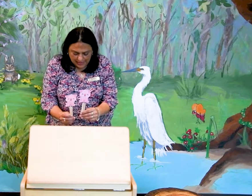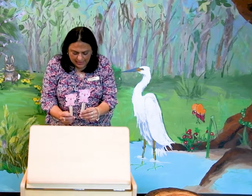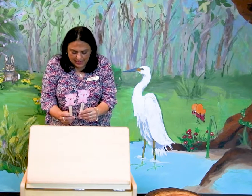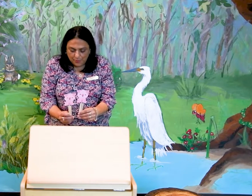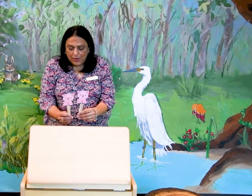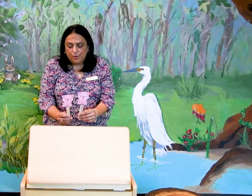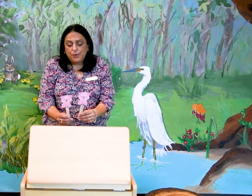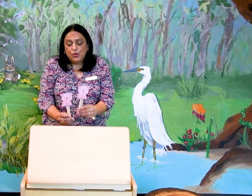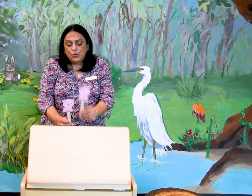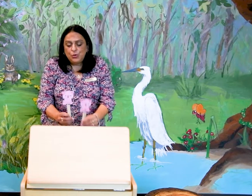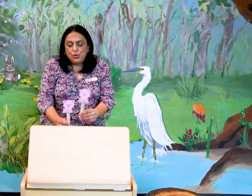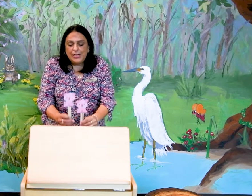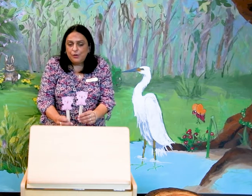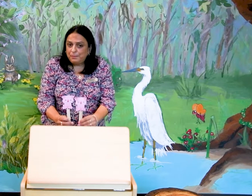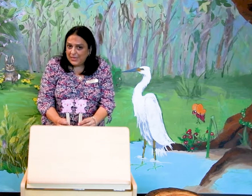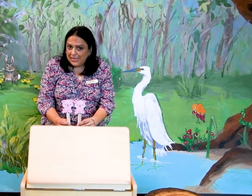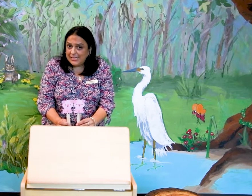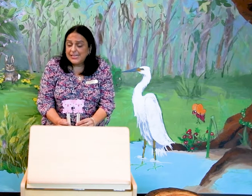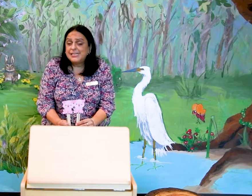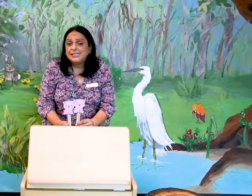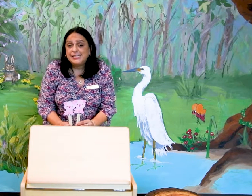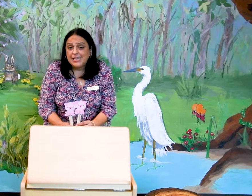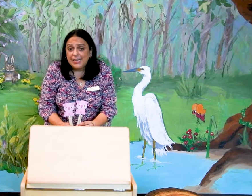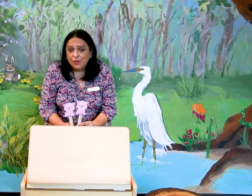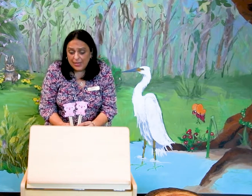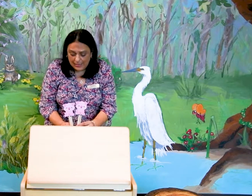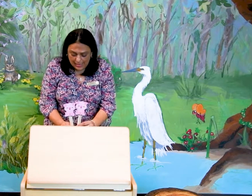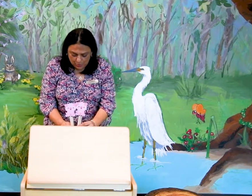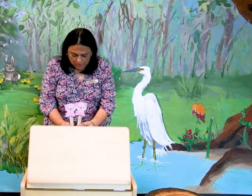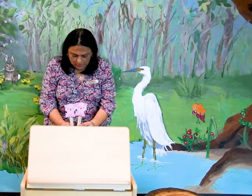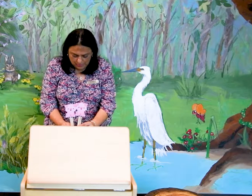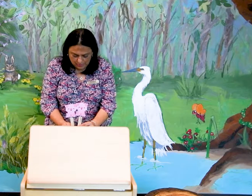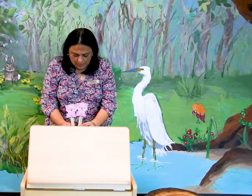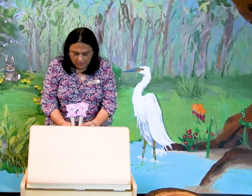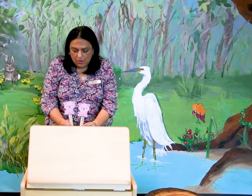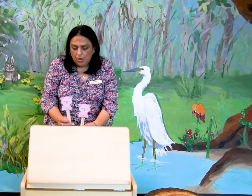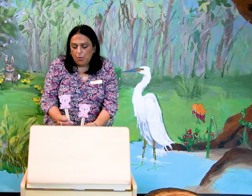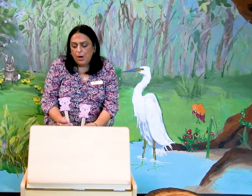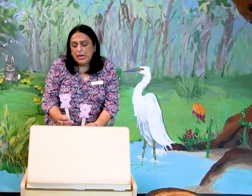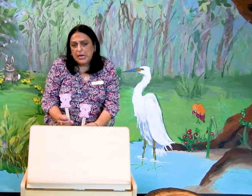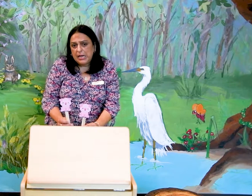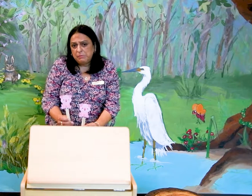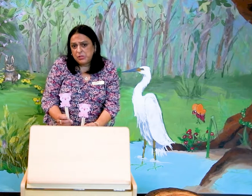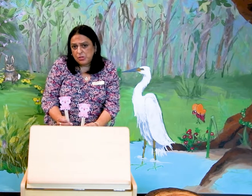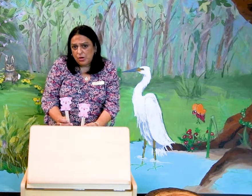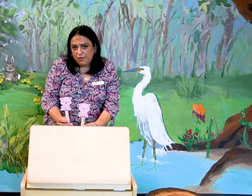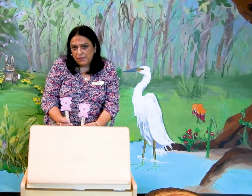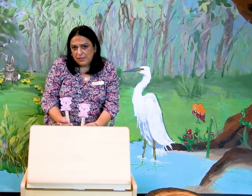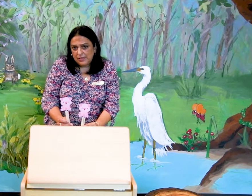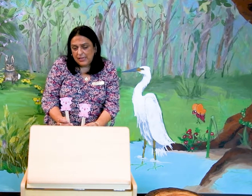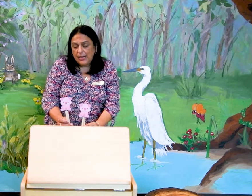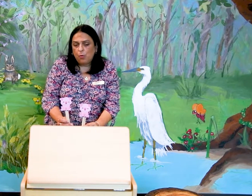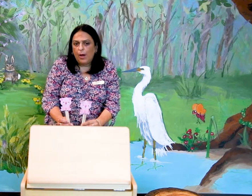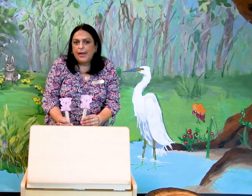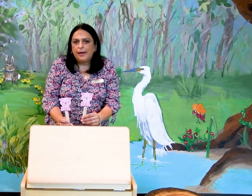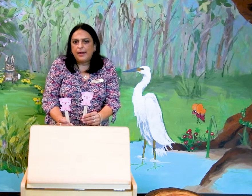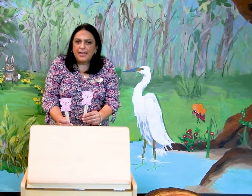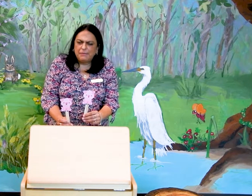And here we go. Two little piggies sitting on a cloud. One named soft and one named